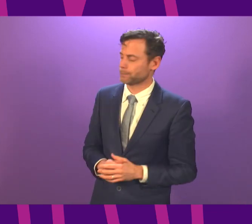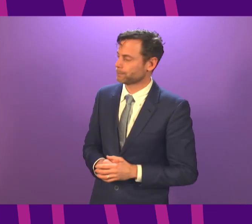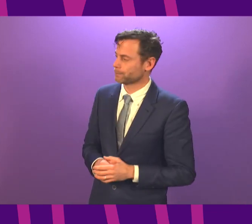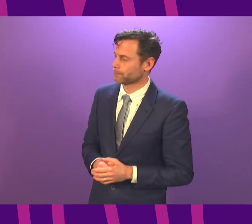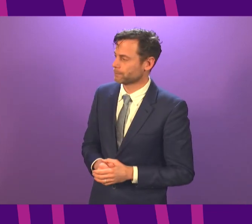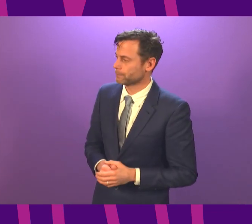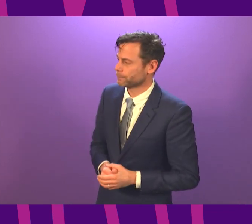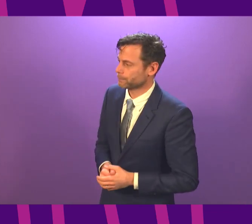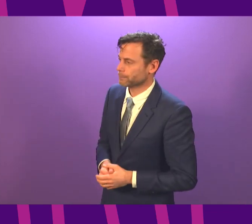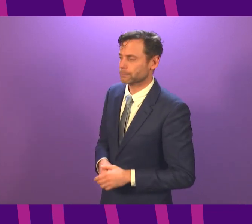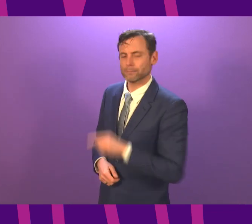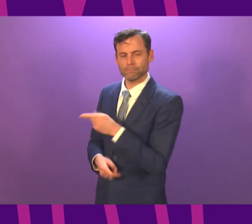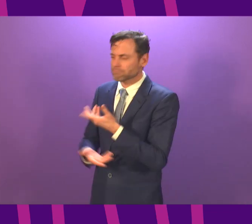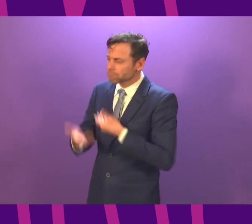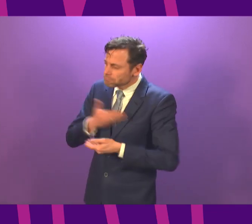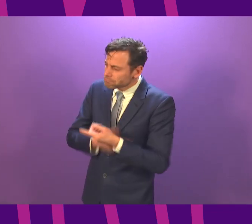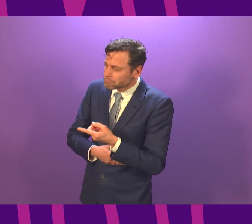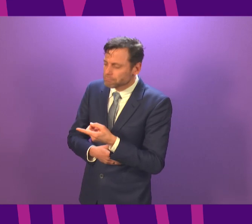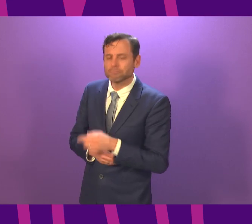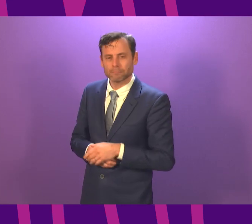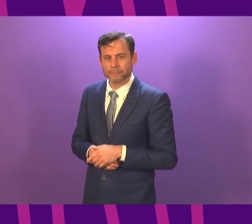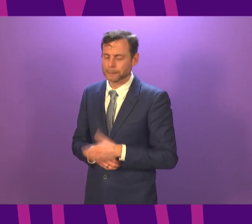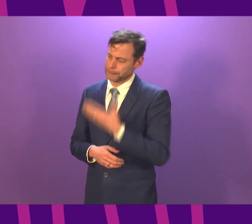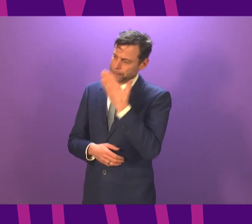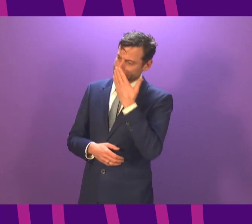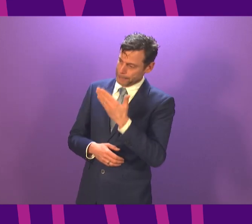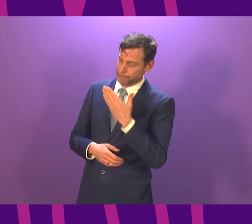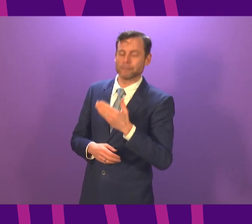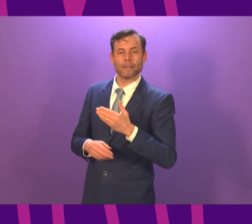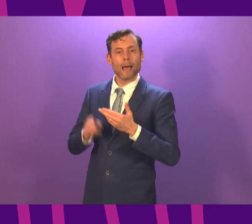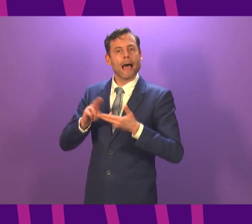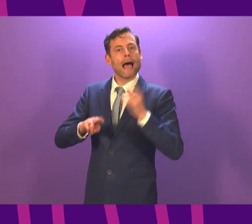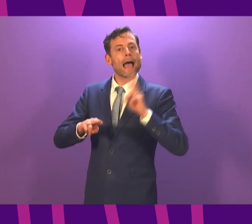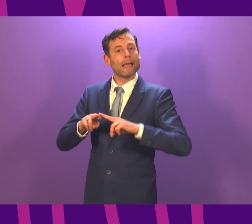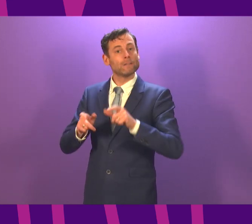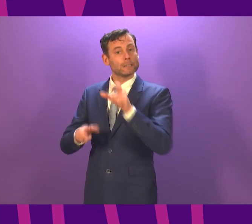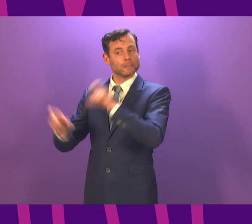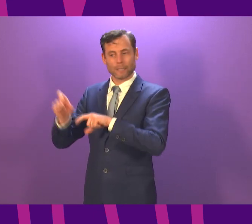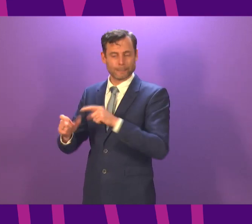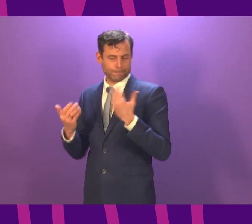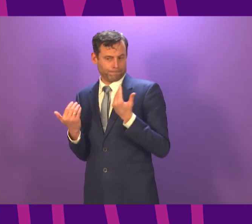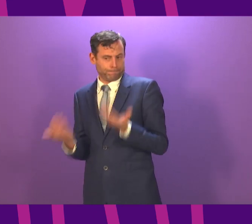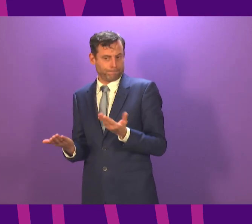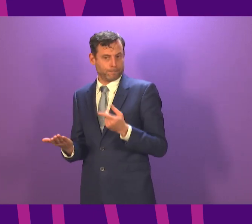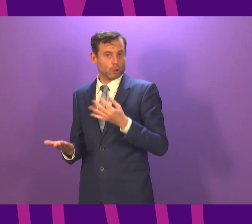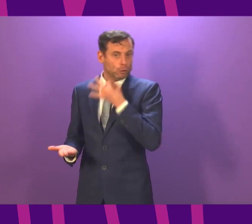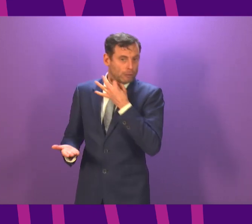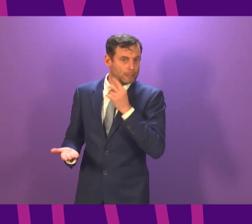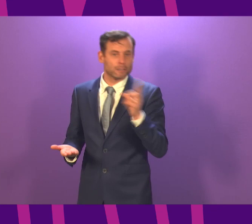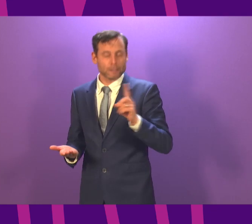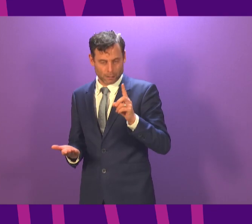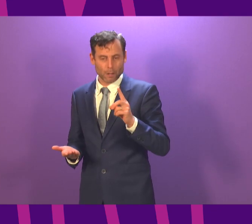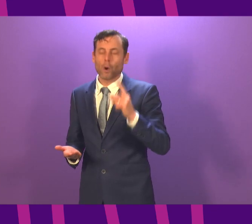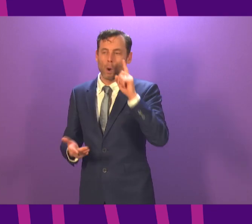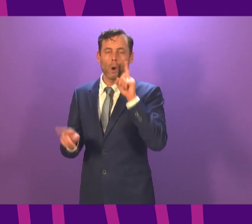It does seem from that answer that if that scientific uncertainty still exists two weeks today, when the decision about